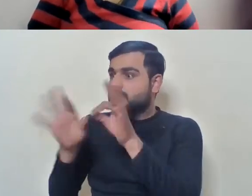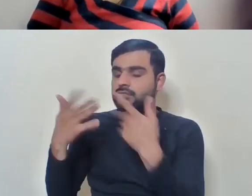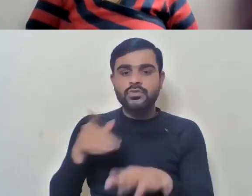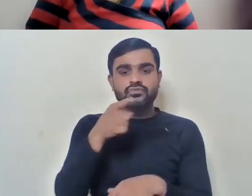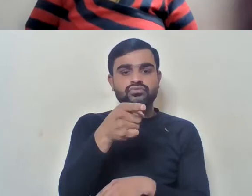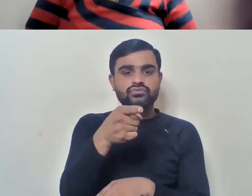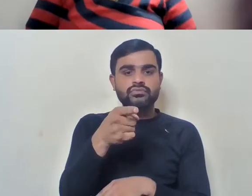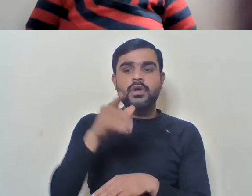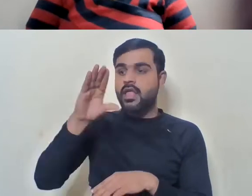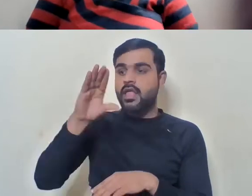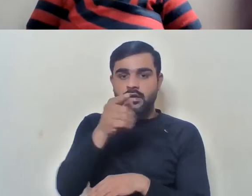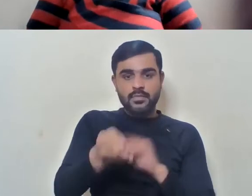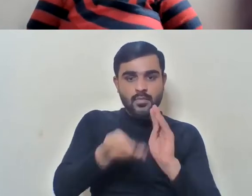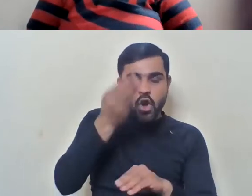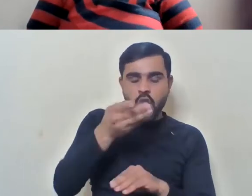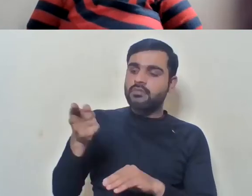lesser than him.